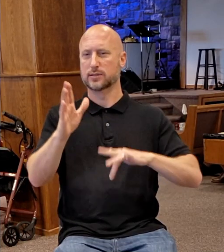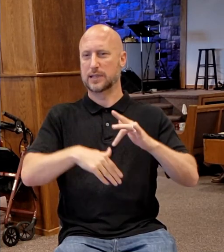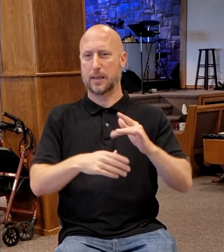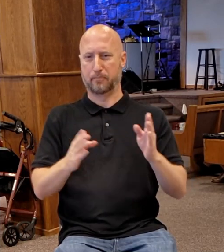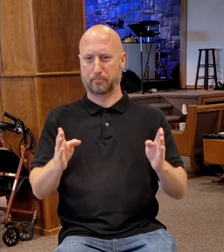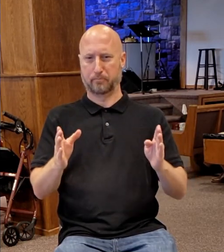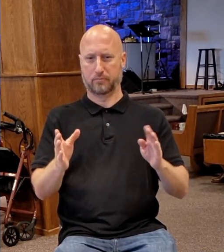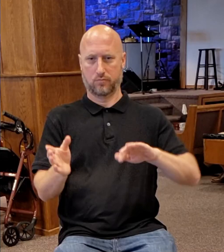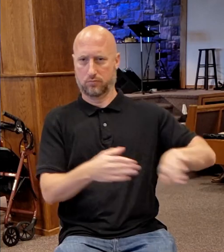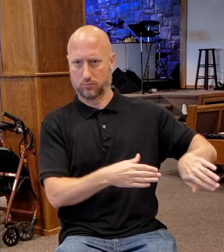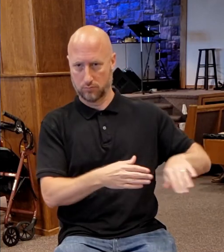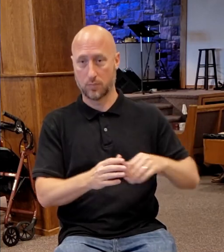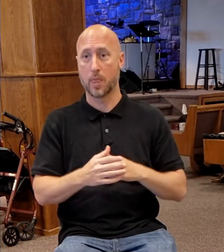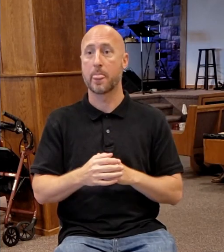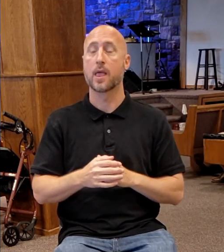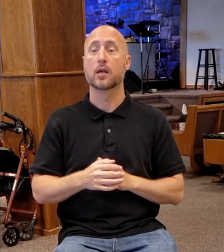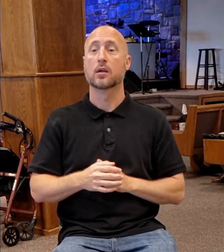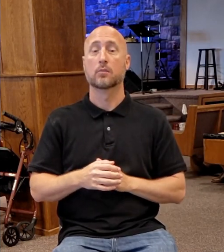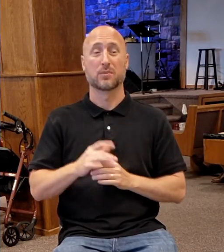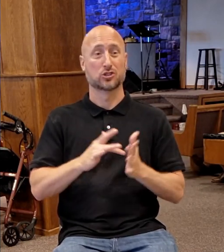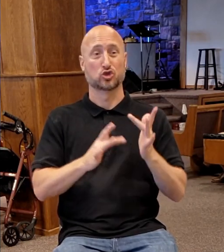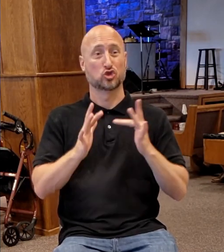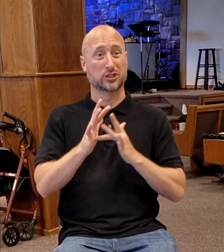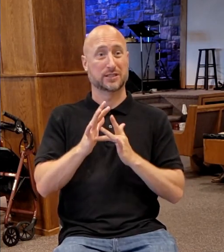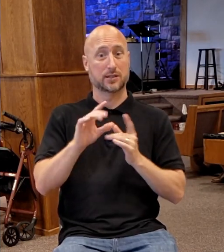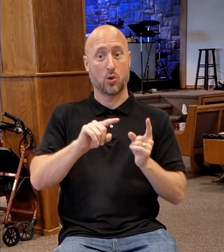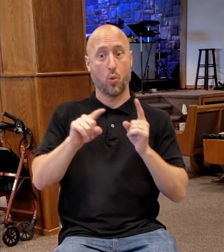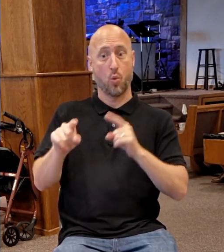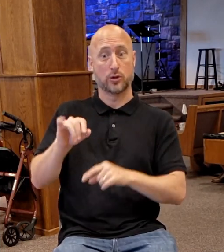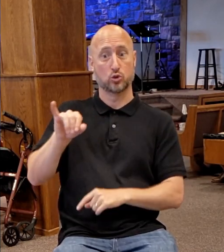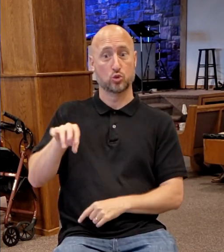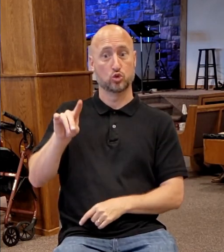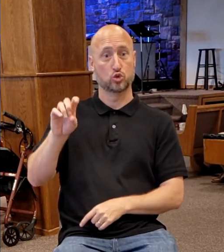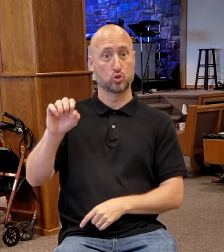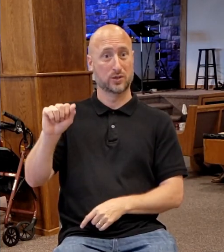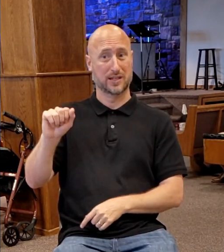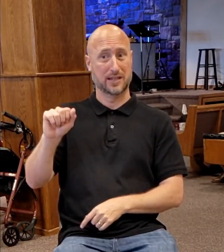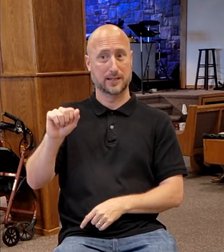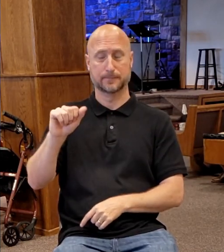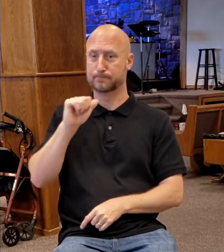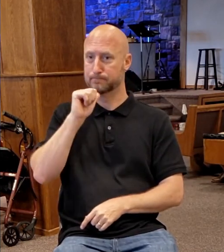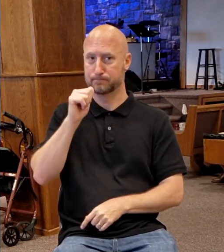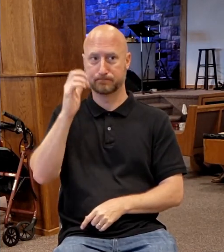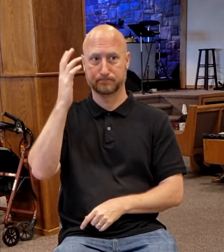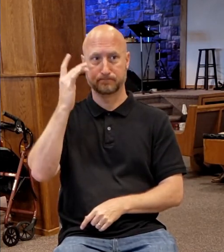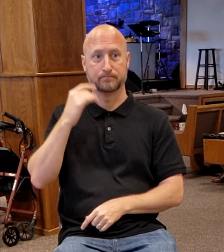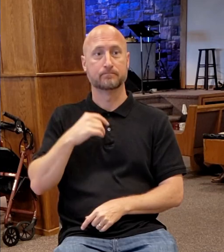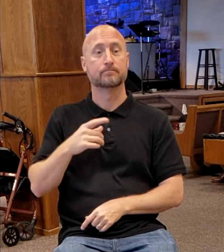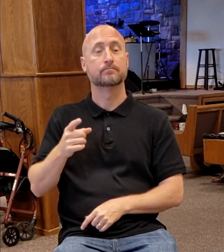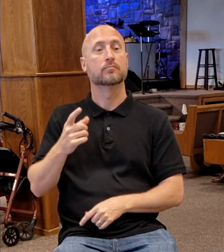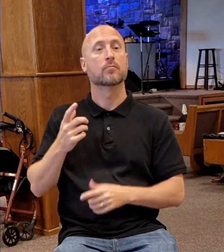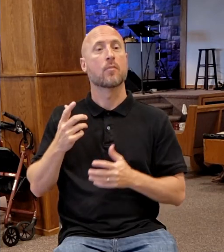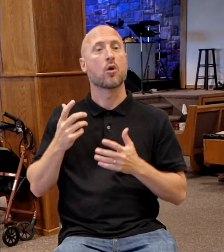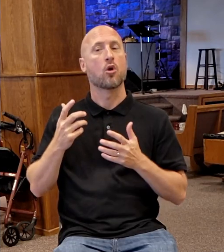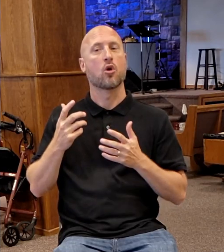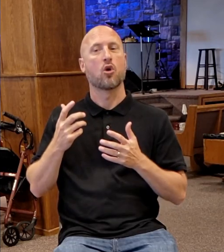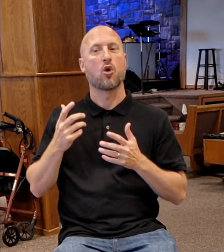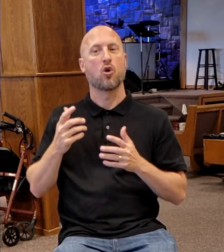But it says he didn't go to Judea to Jewry because they were already taking,